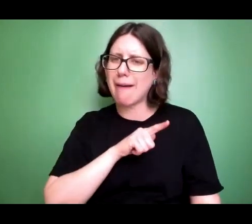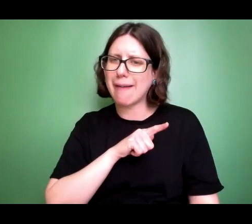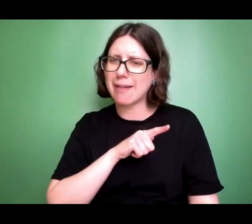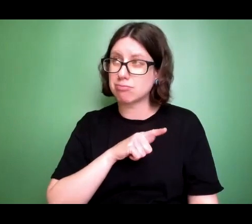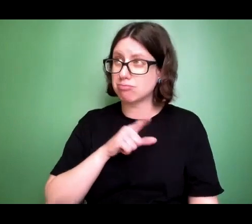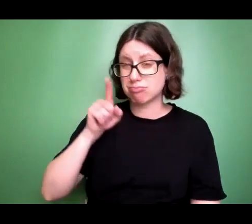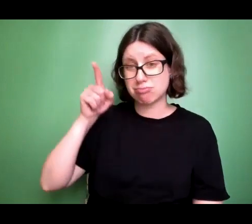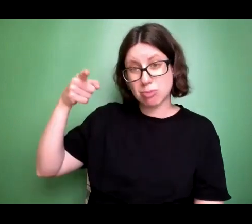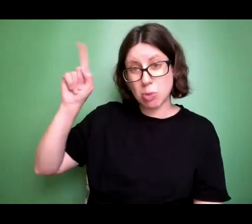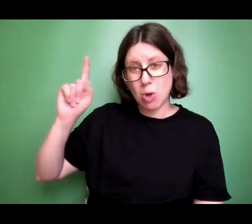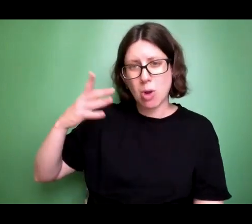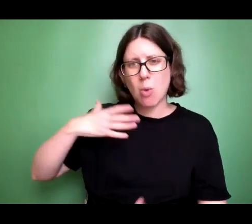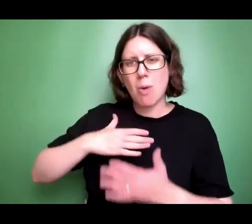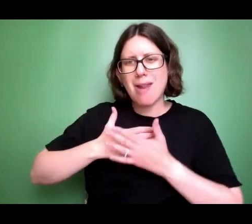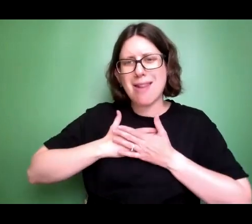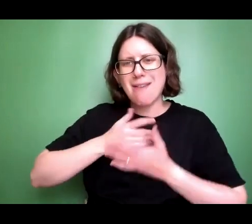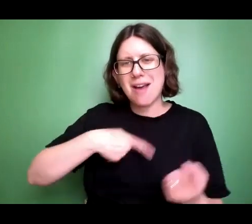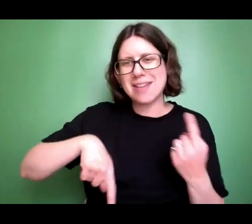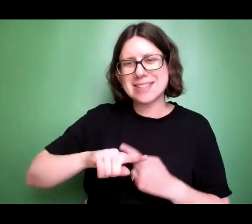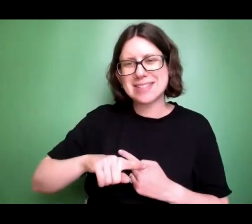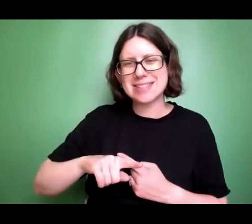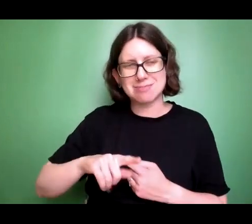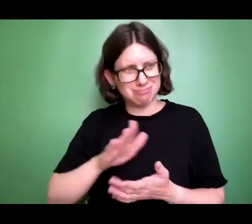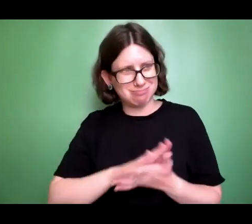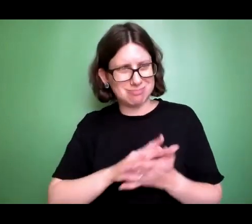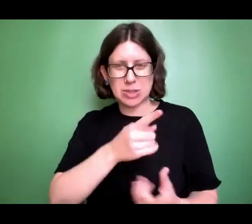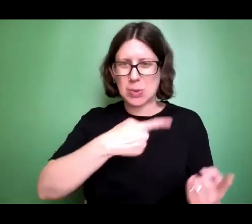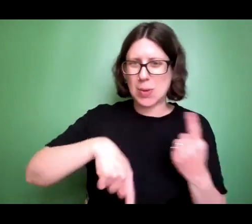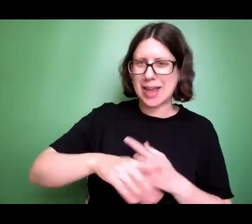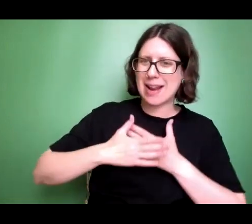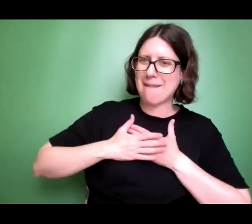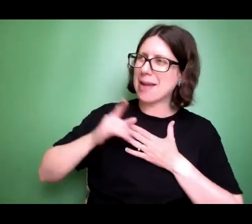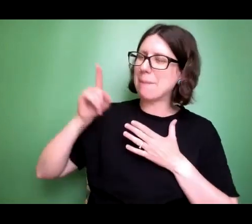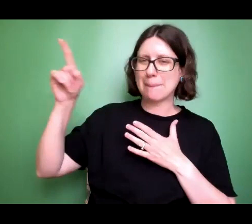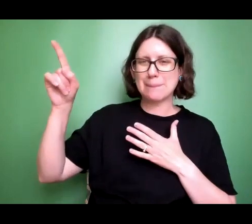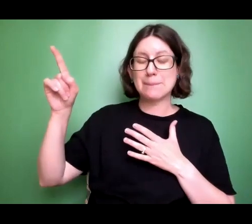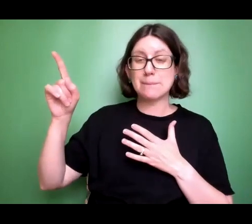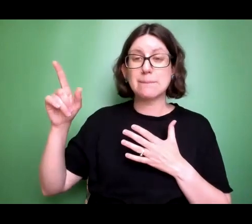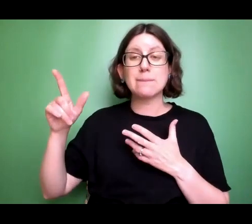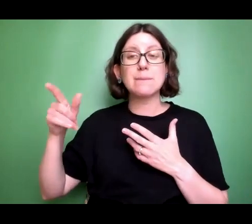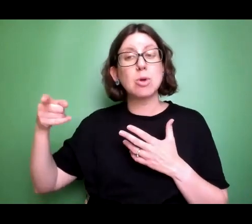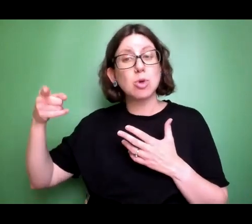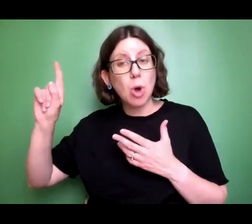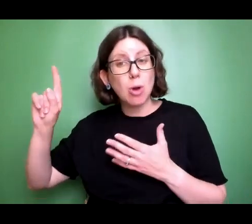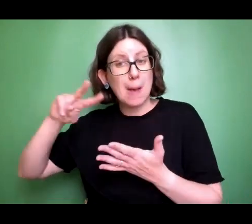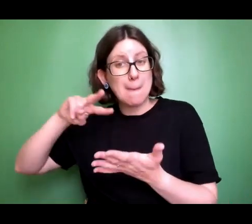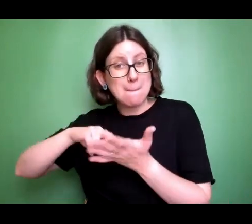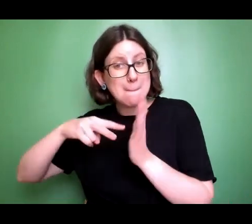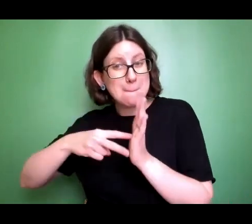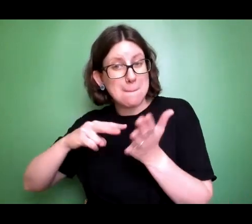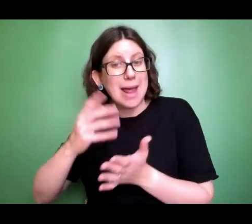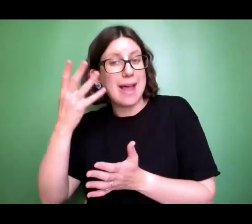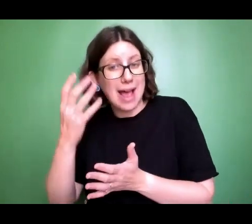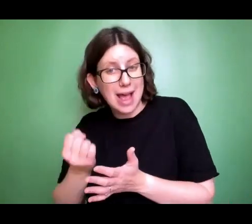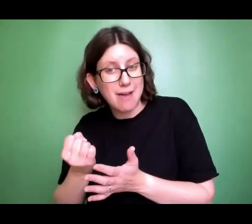planned it or if they thought of it, God had a plan for you and his plan was to love you. And he's been loving you